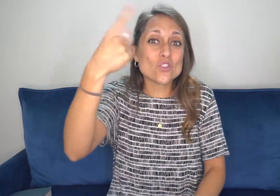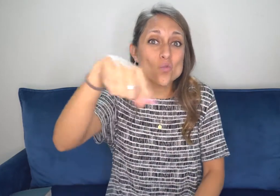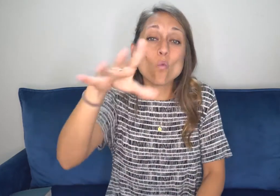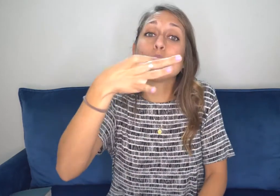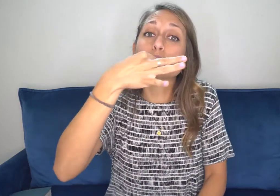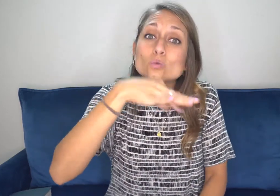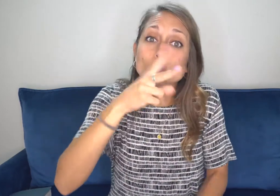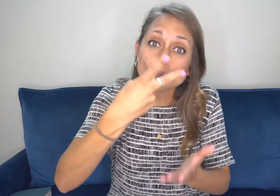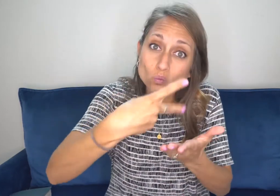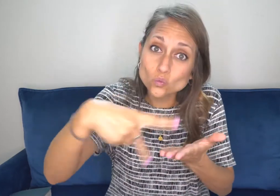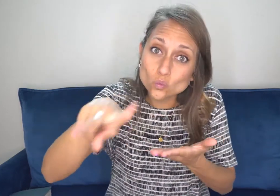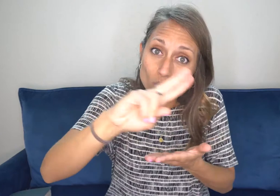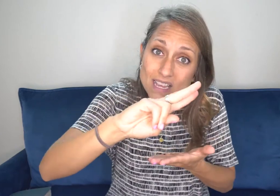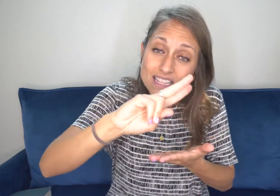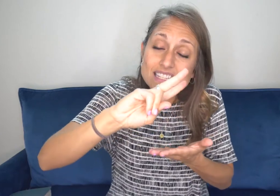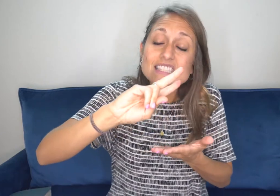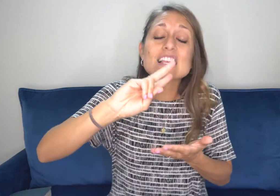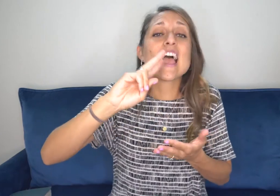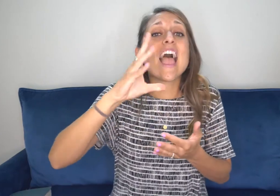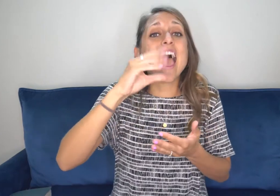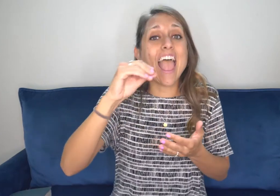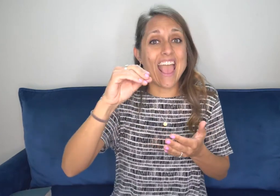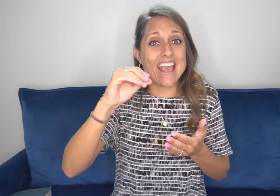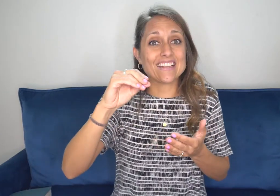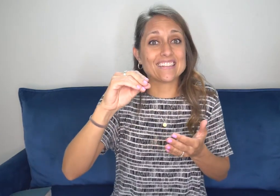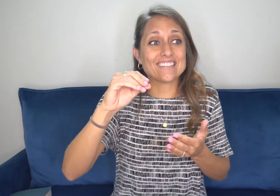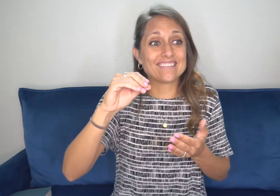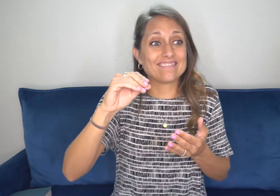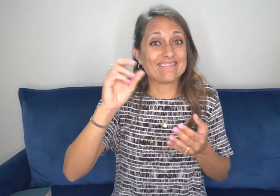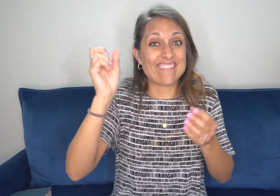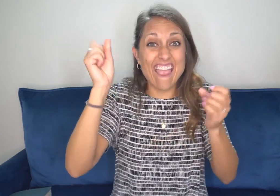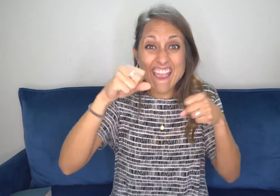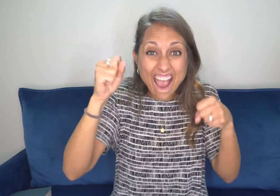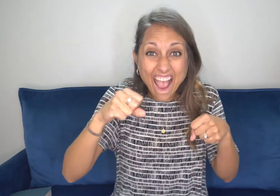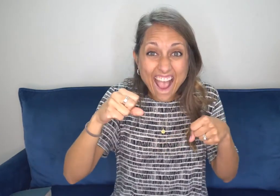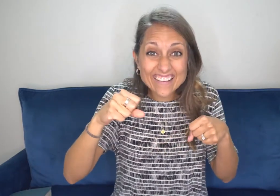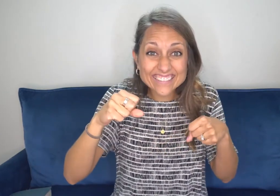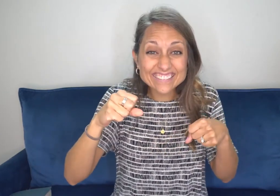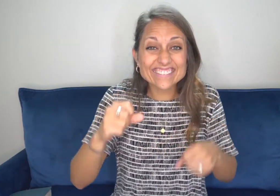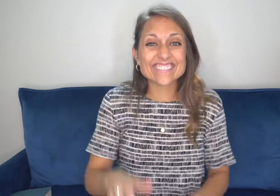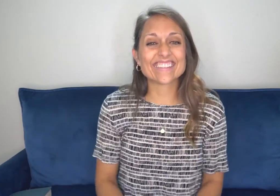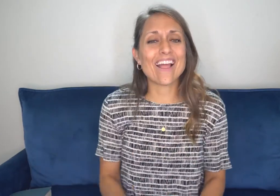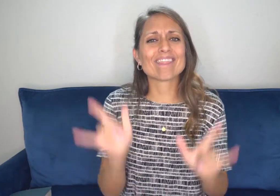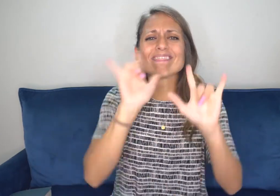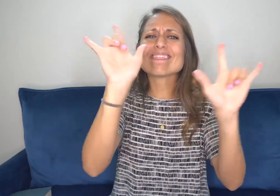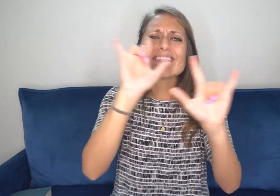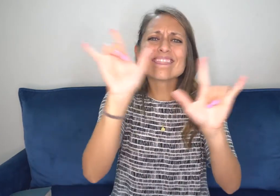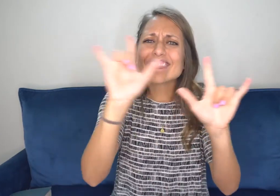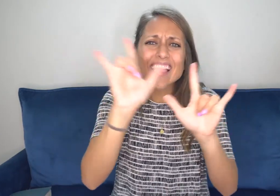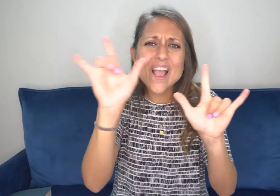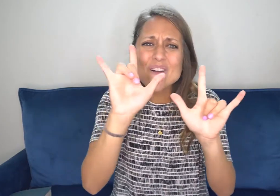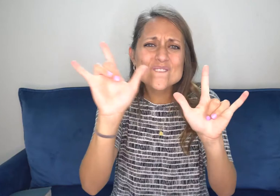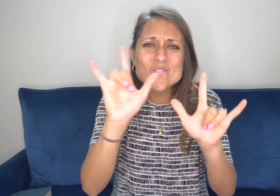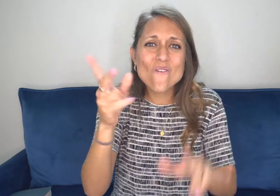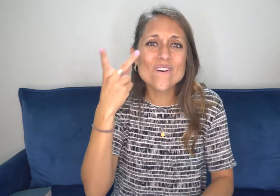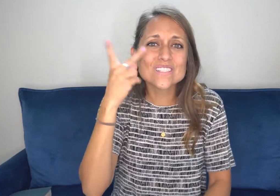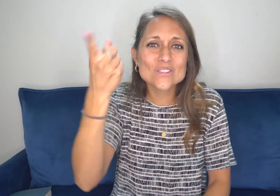important and you have a purpose. So, hopefully we will see you guys very soon. Look for the next episode in two